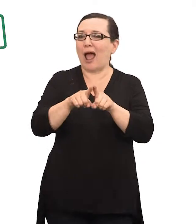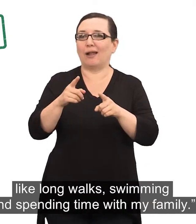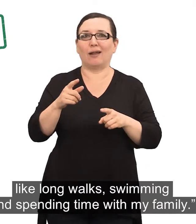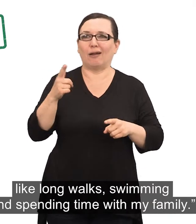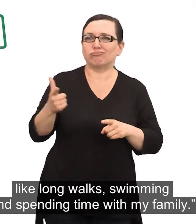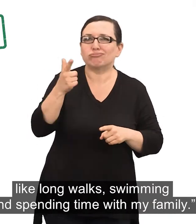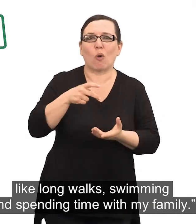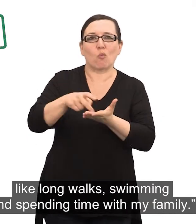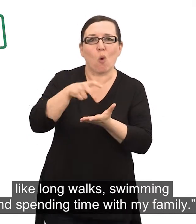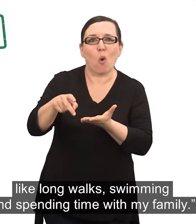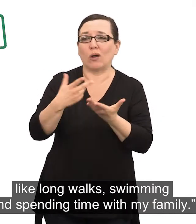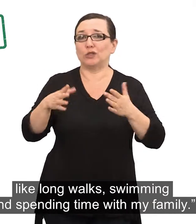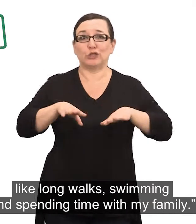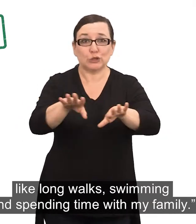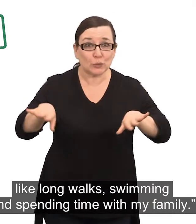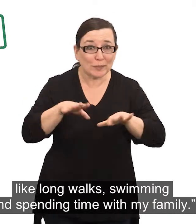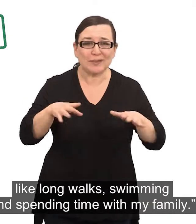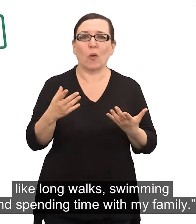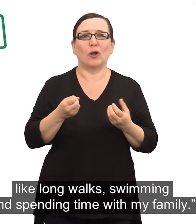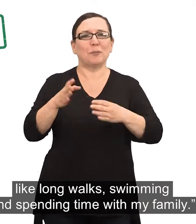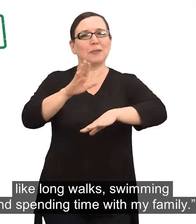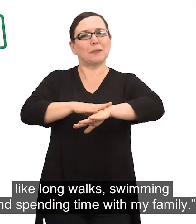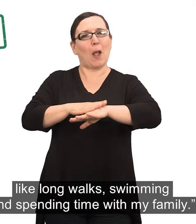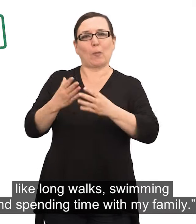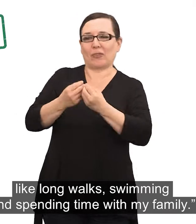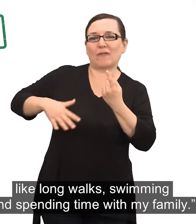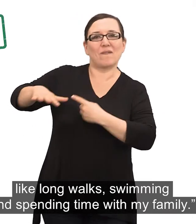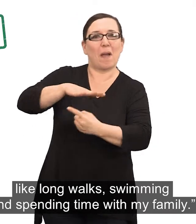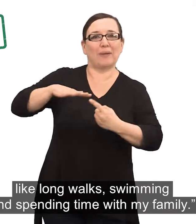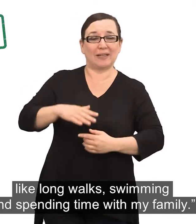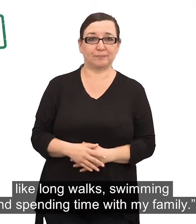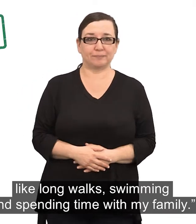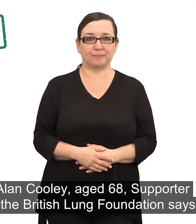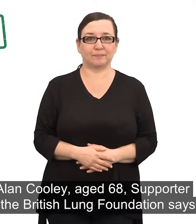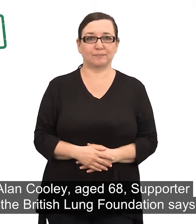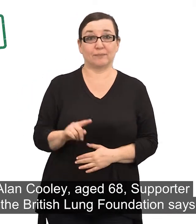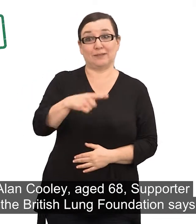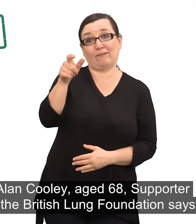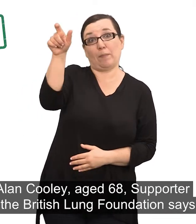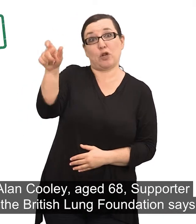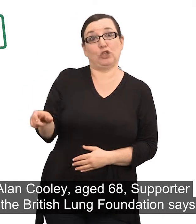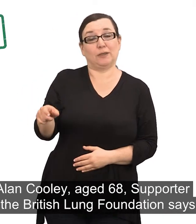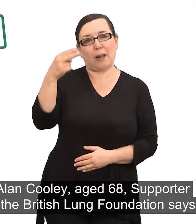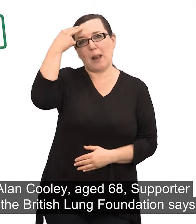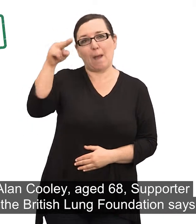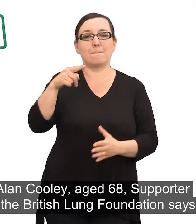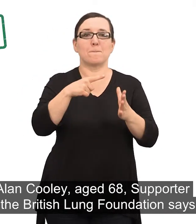Like long walks, swimming and spending time with my family. Alan Cooley, age 68,